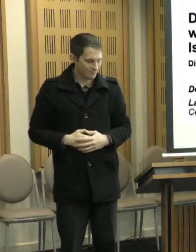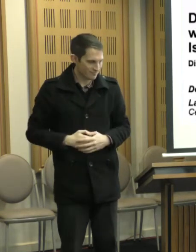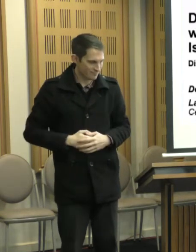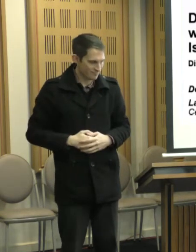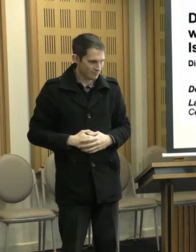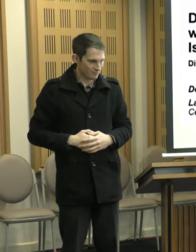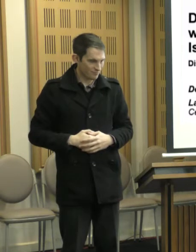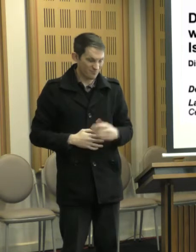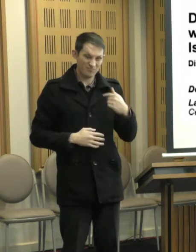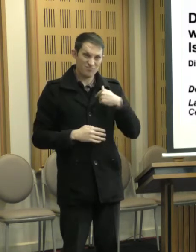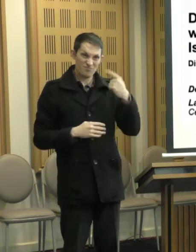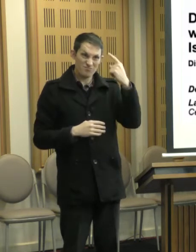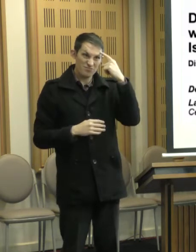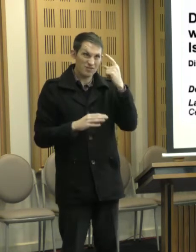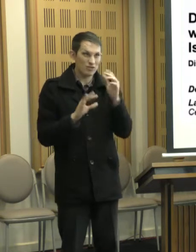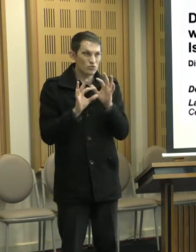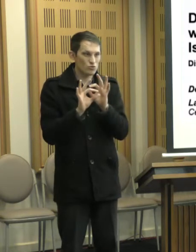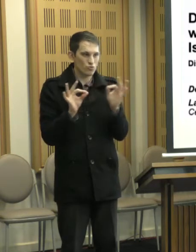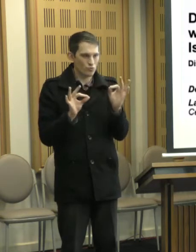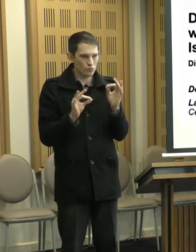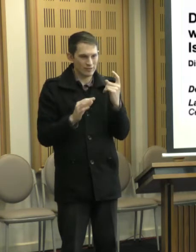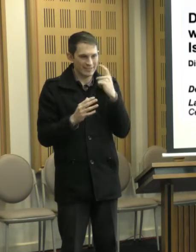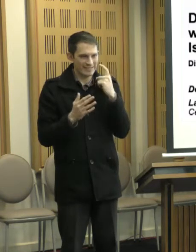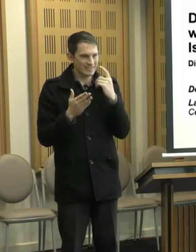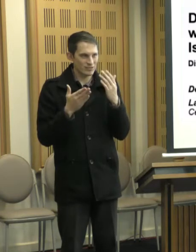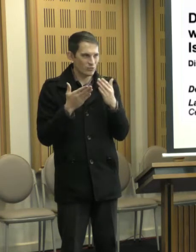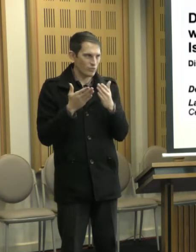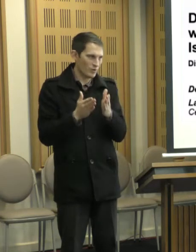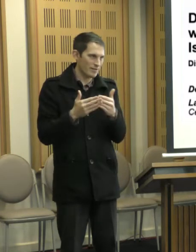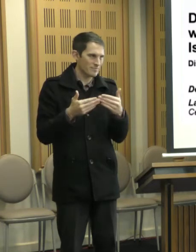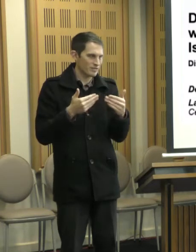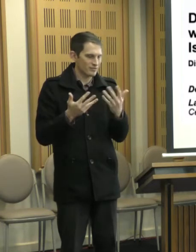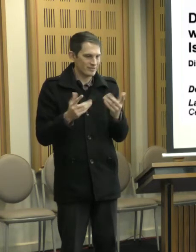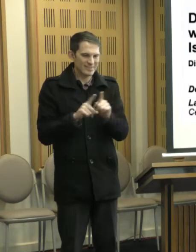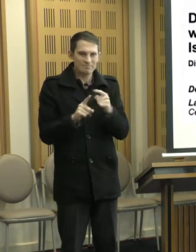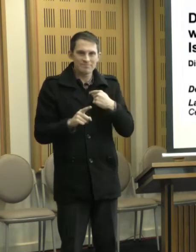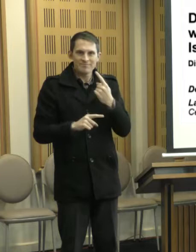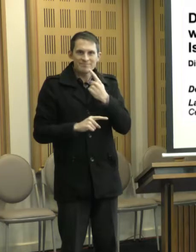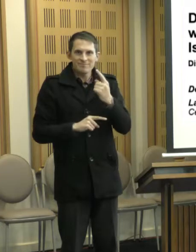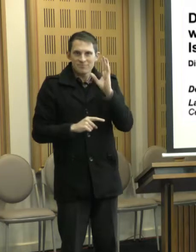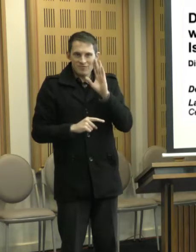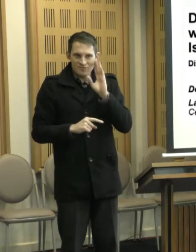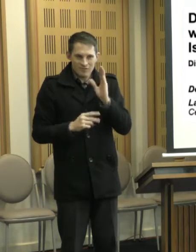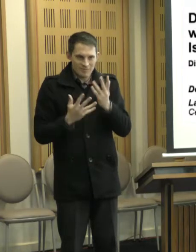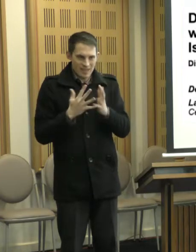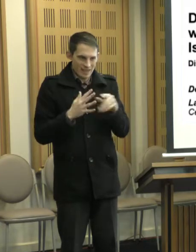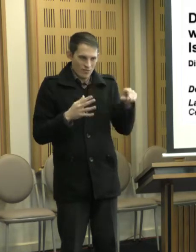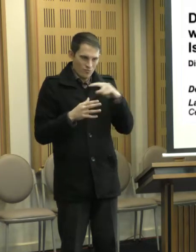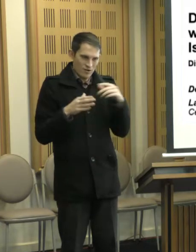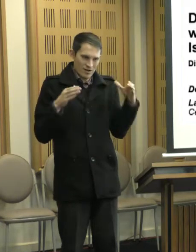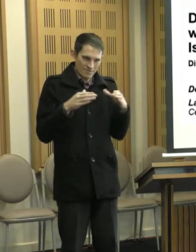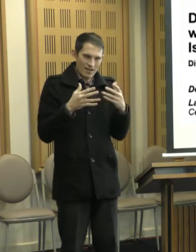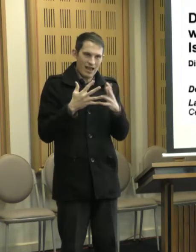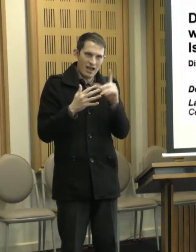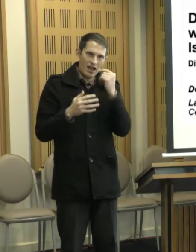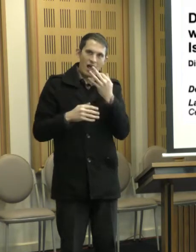easy way to, it's again, like I said before, how do we, um, as a collective, ask for more resources?